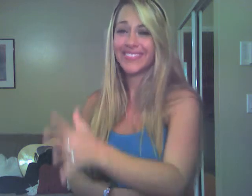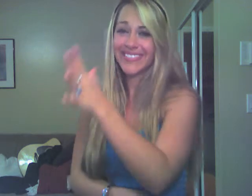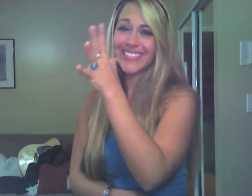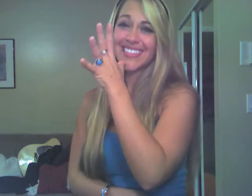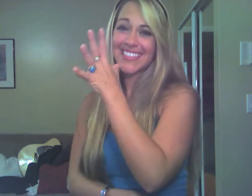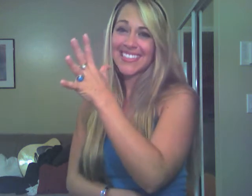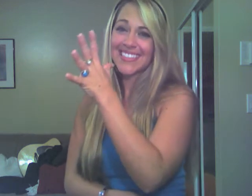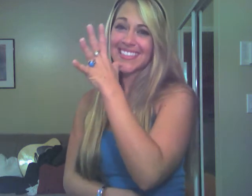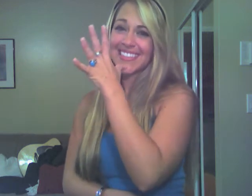mama.